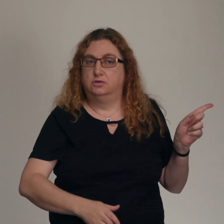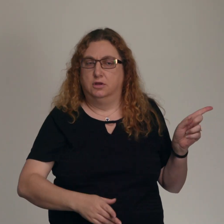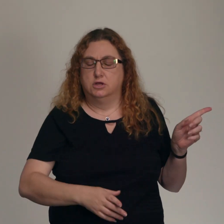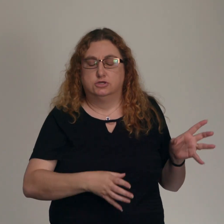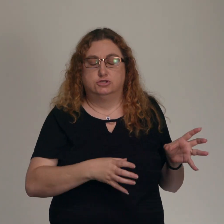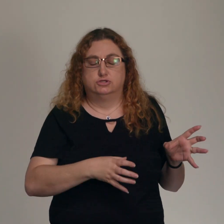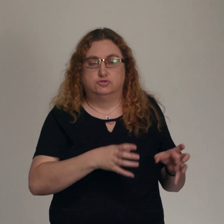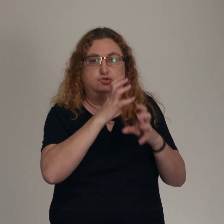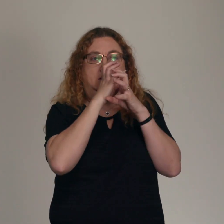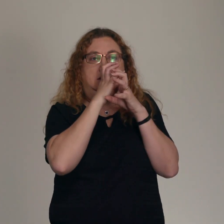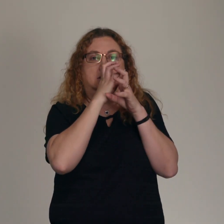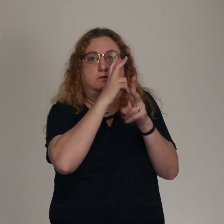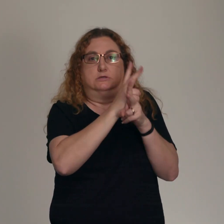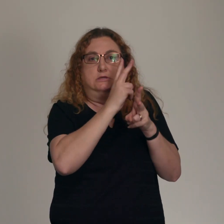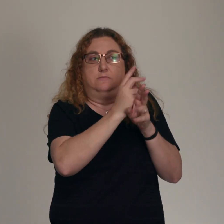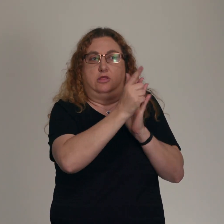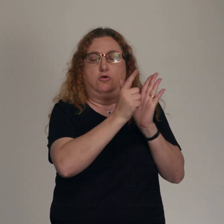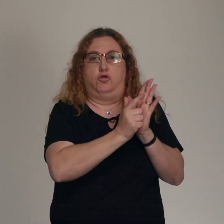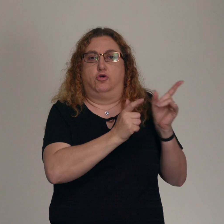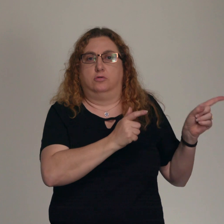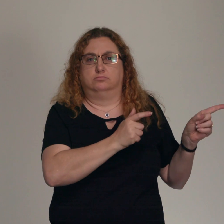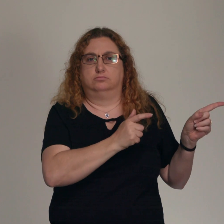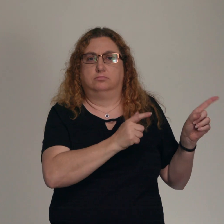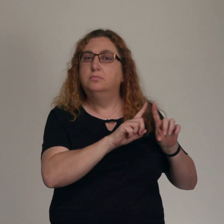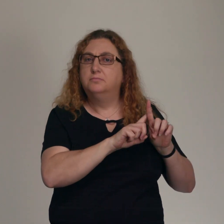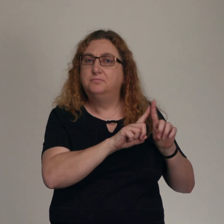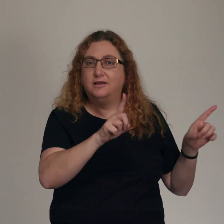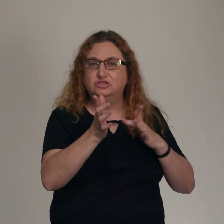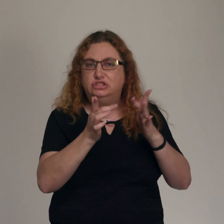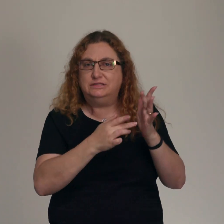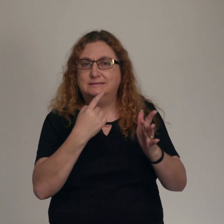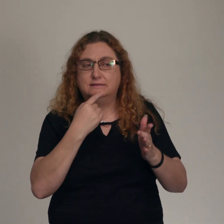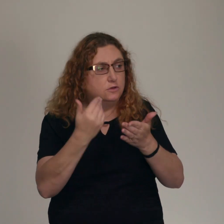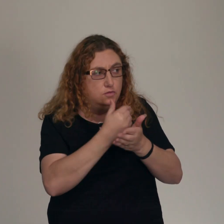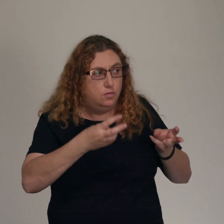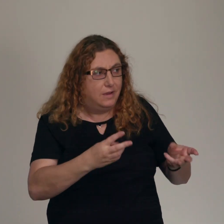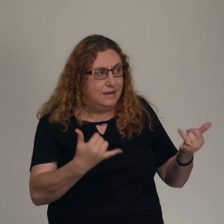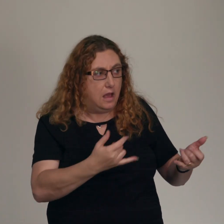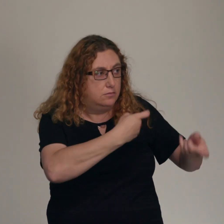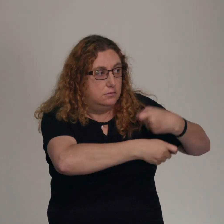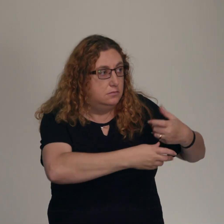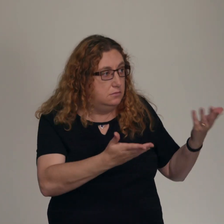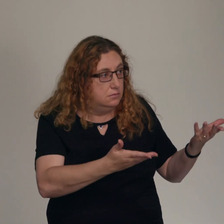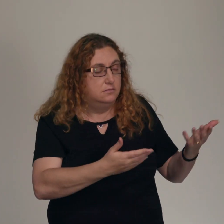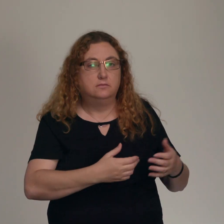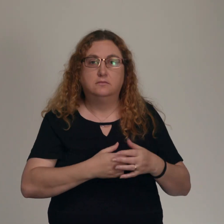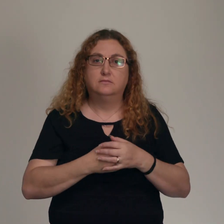keeping of the law. They had all kinds of laws that they had set up to ensure that they didn't break God's law.